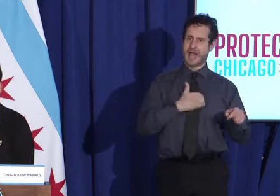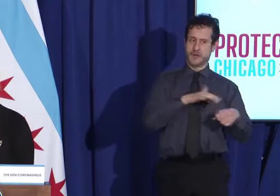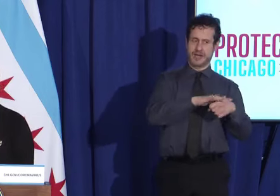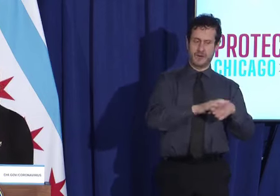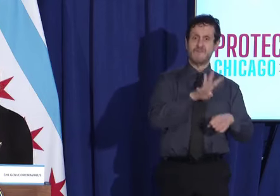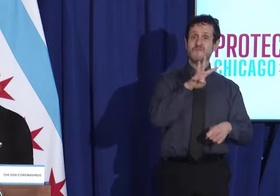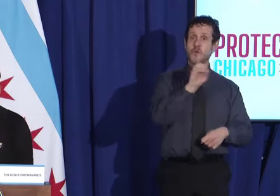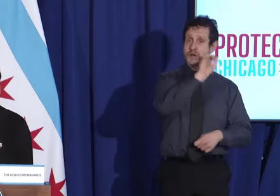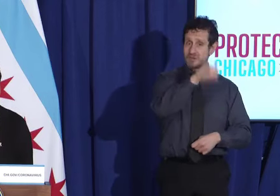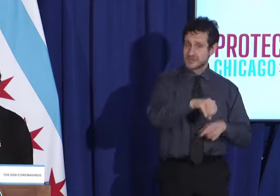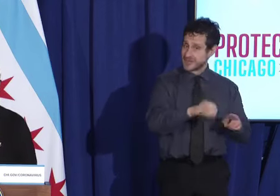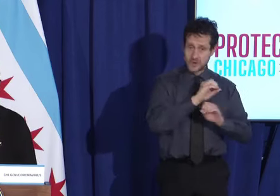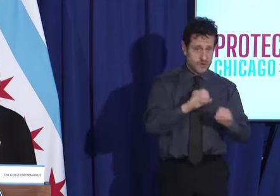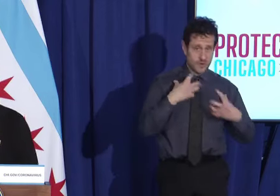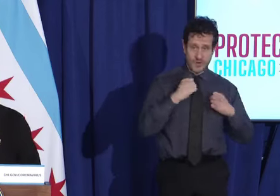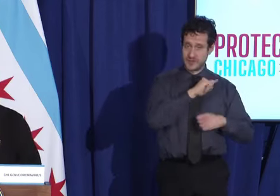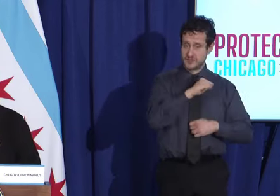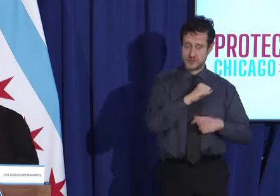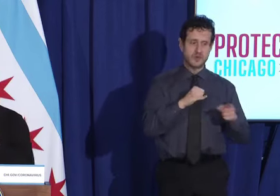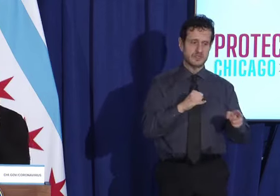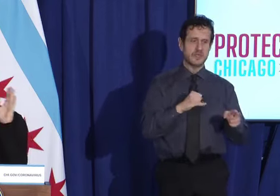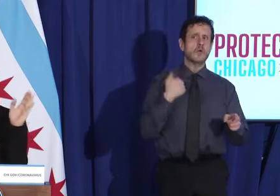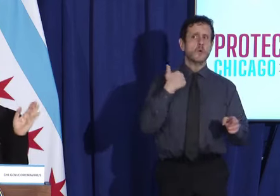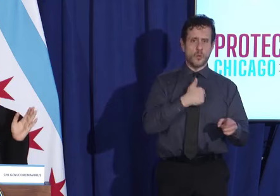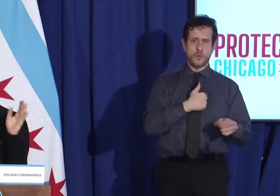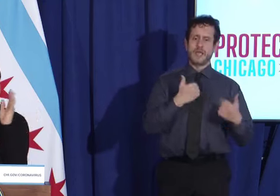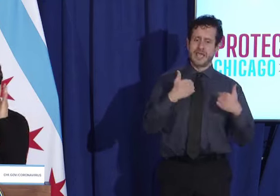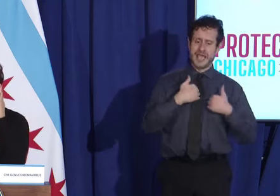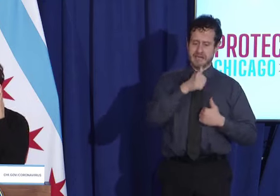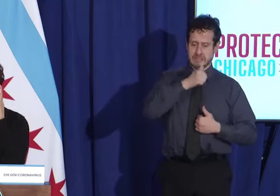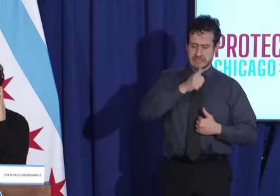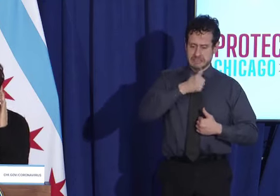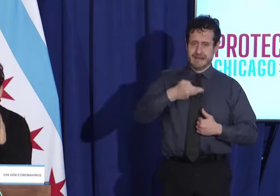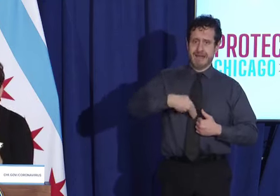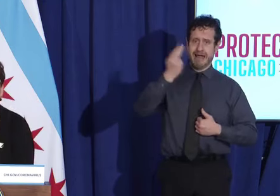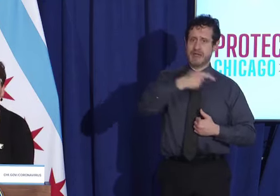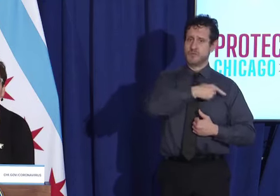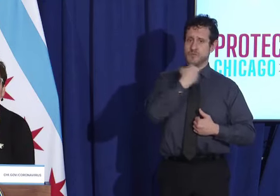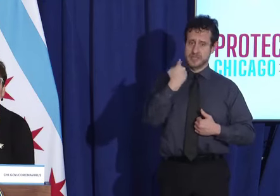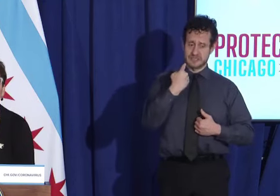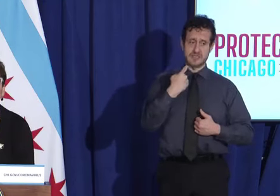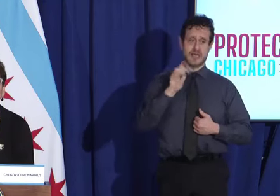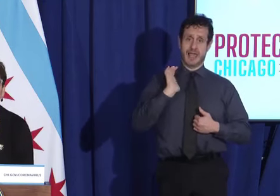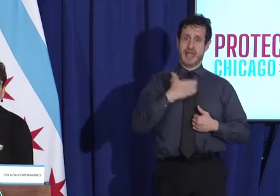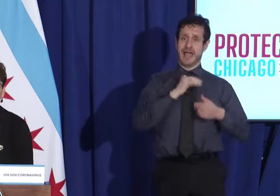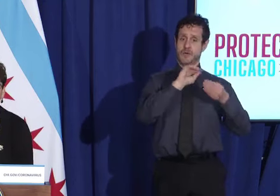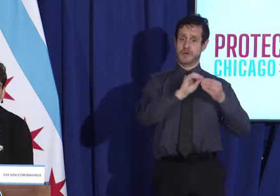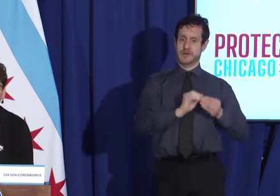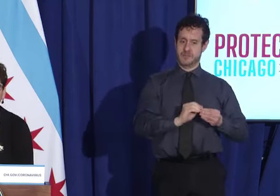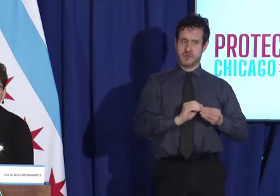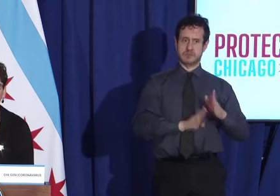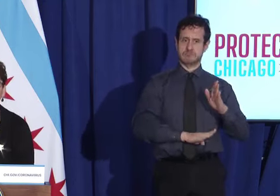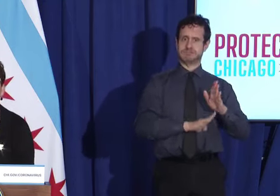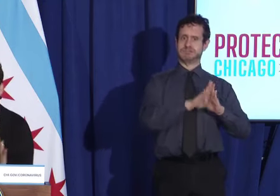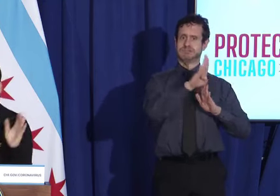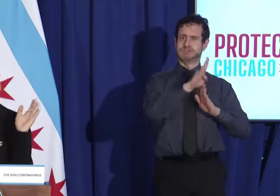and we were seeing numbers that are incredibly high back in May.